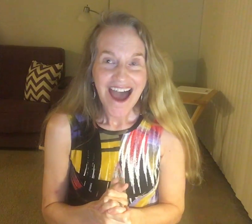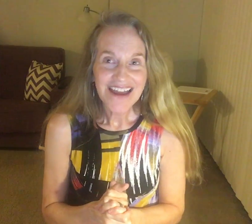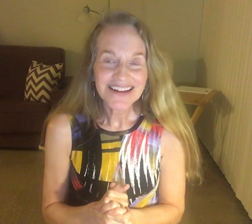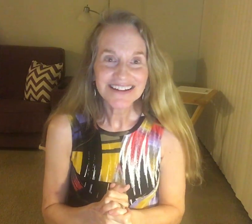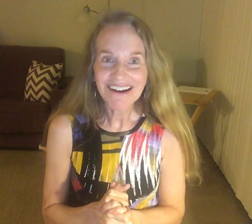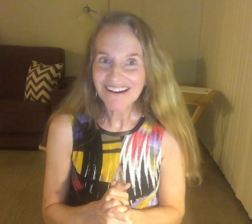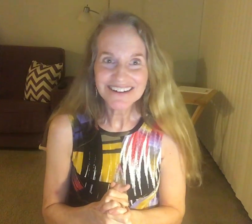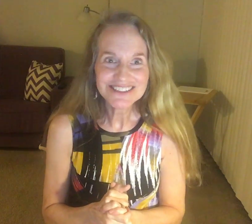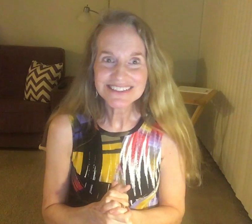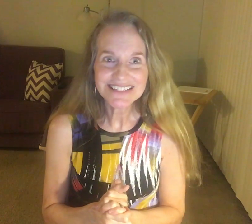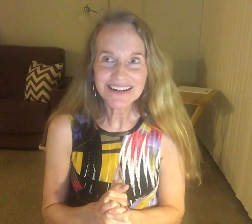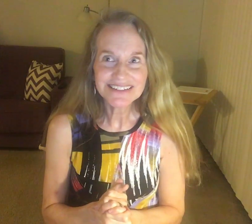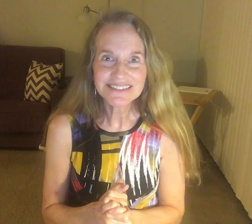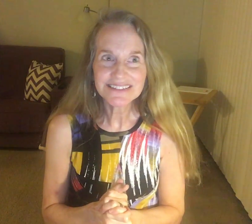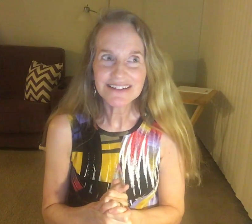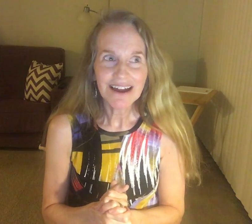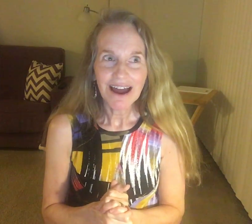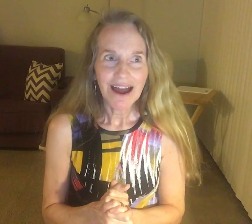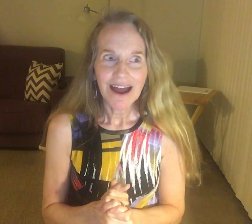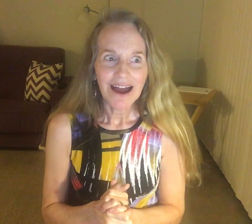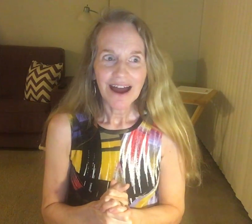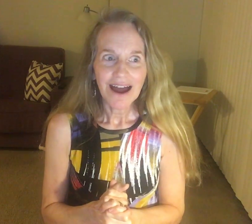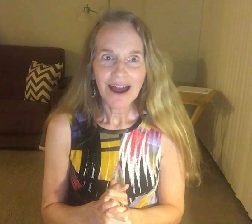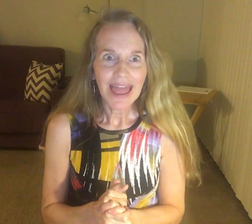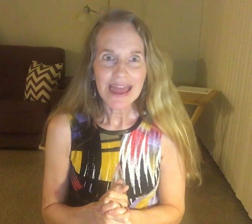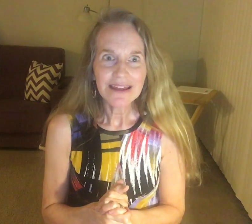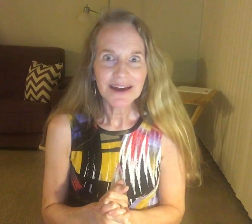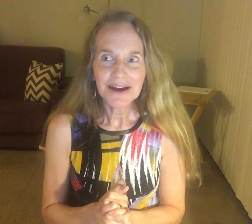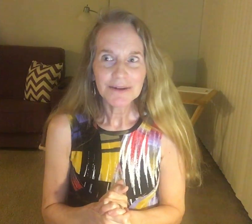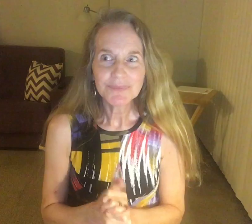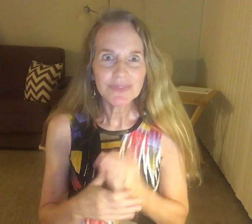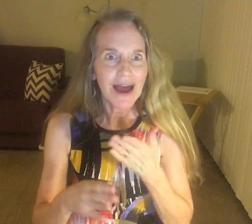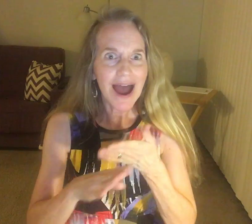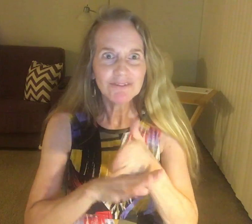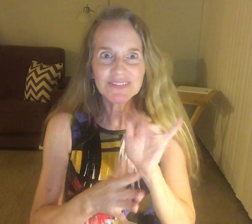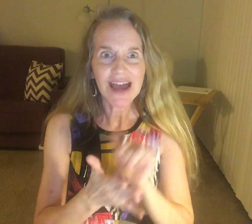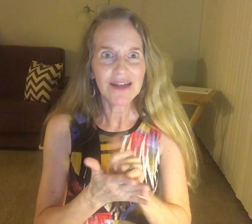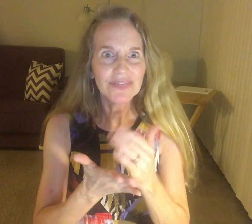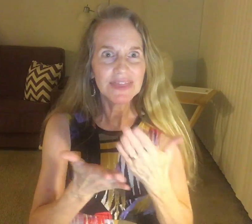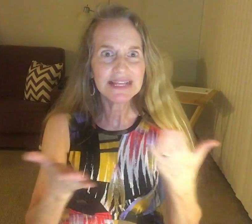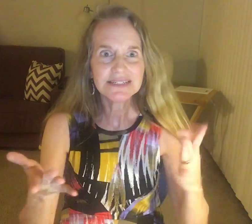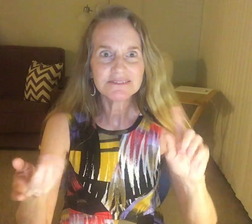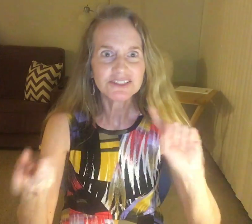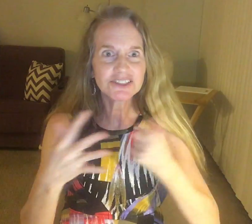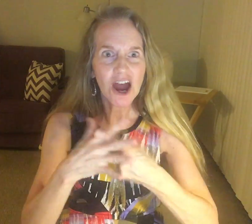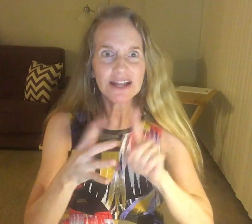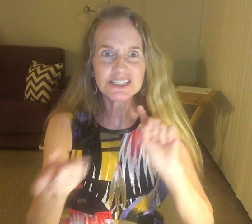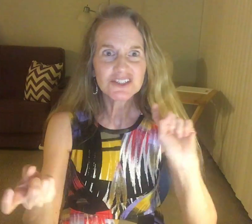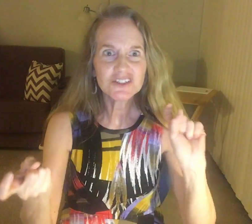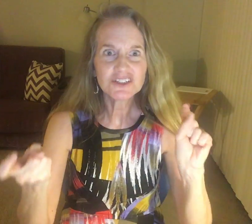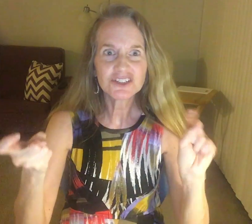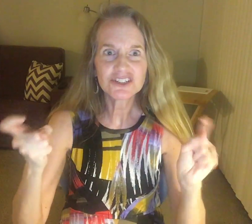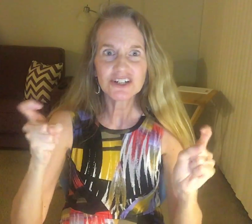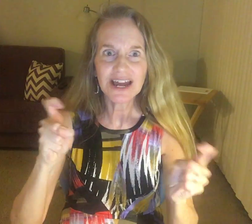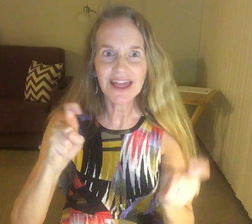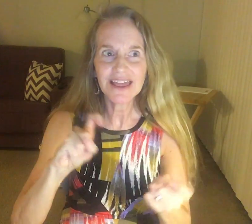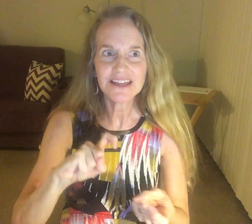and I was sure to do, and after that thing, it started to change,